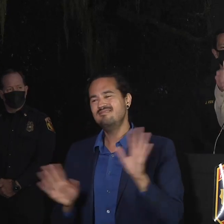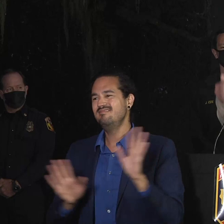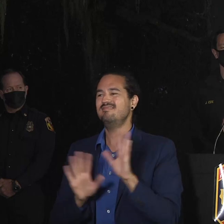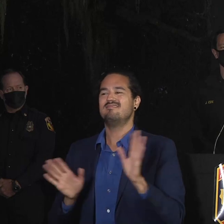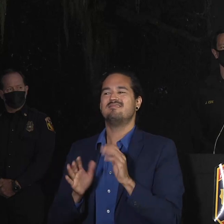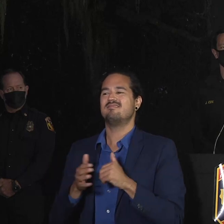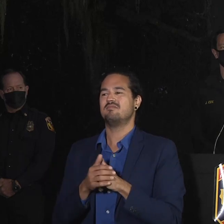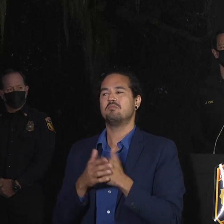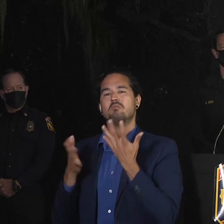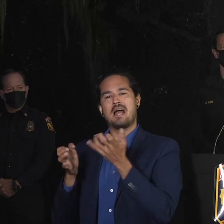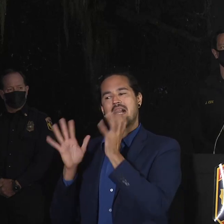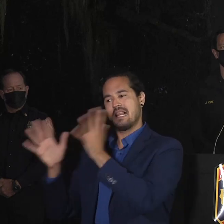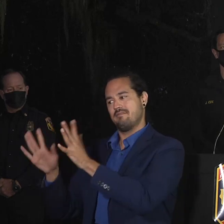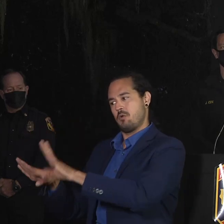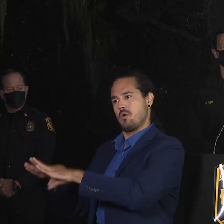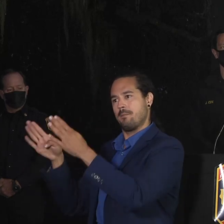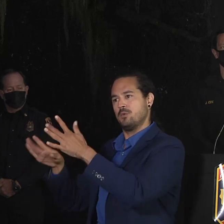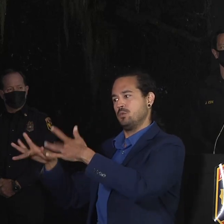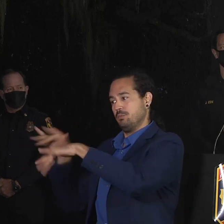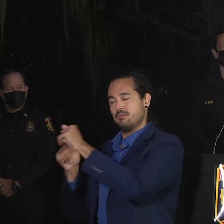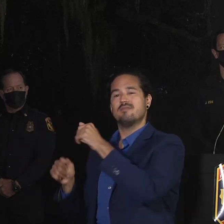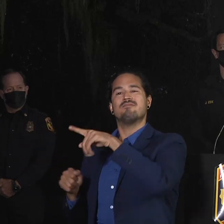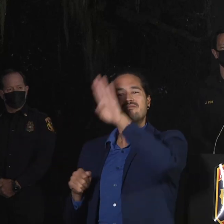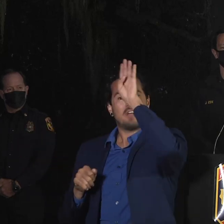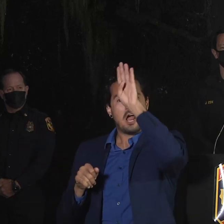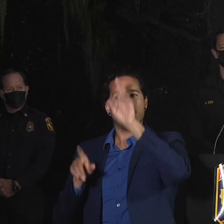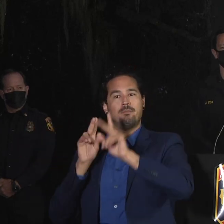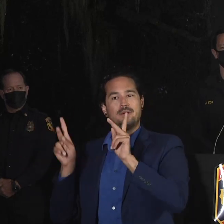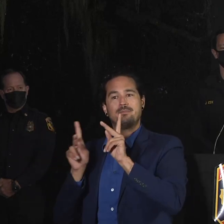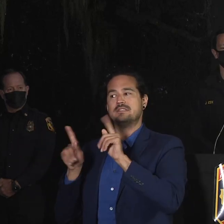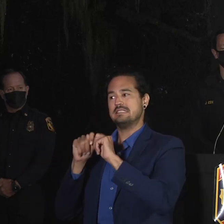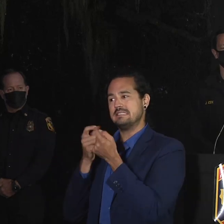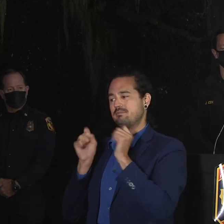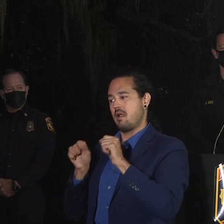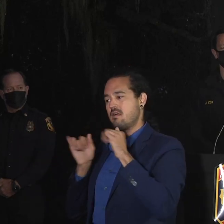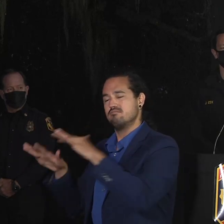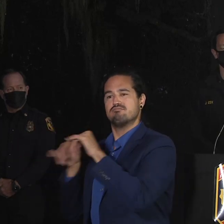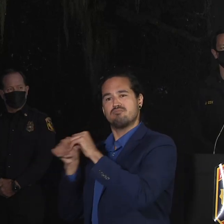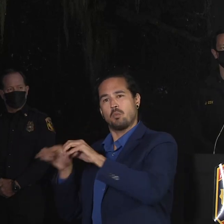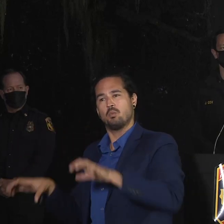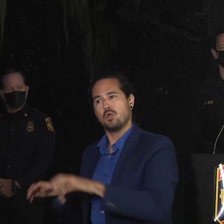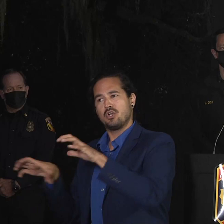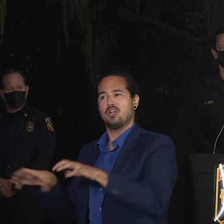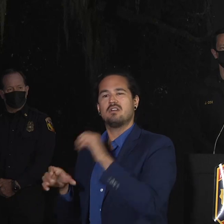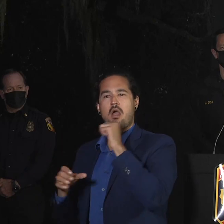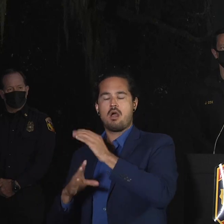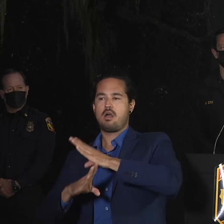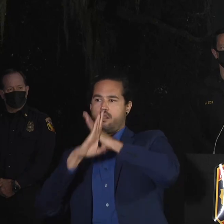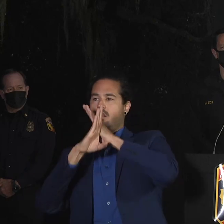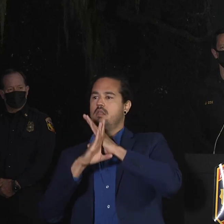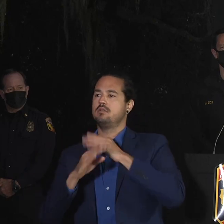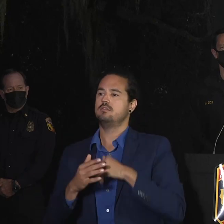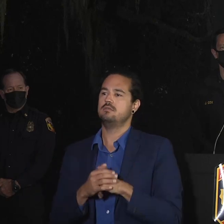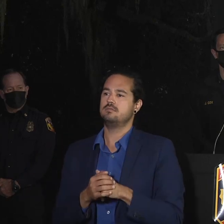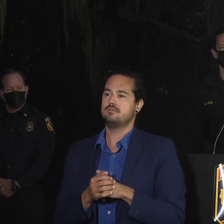So there'll be a vetting process at the checkpoints and making sure that that when we when people go back, that they're going back to the right areas.